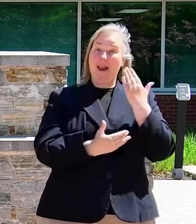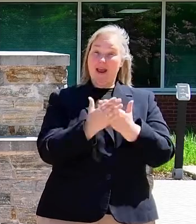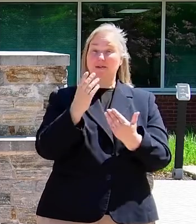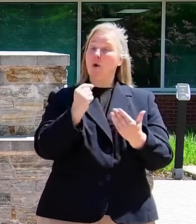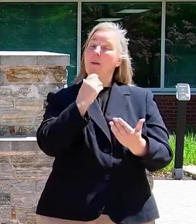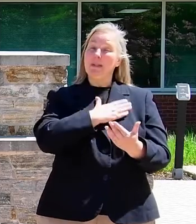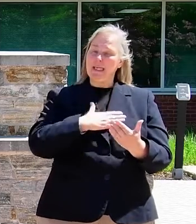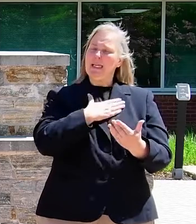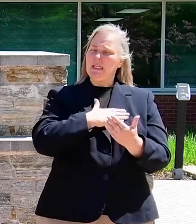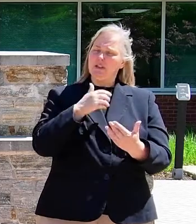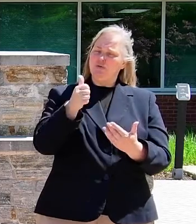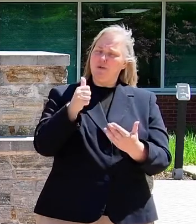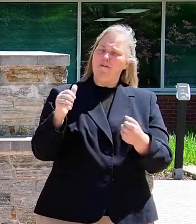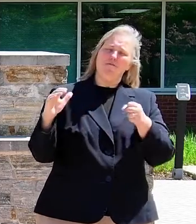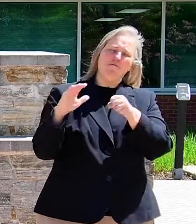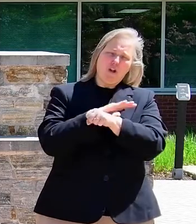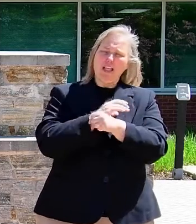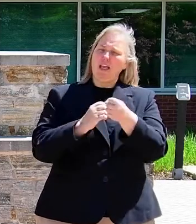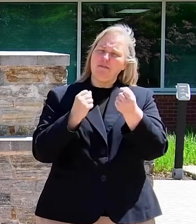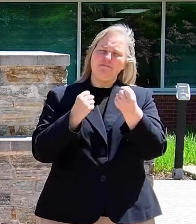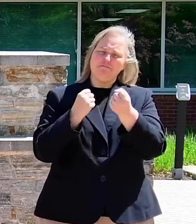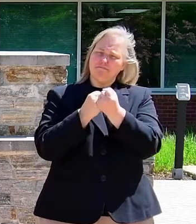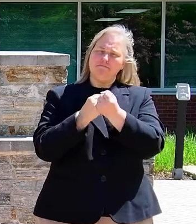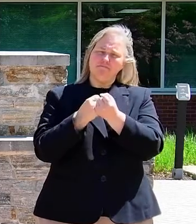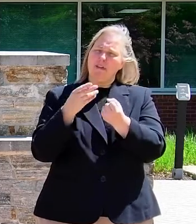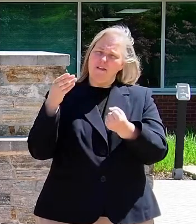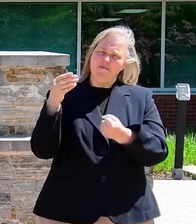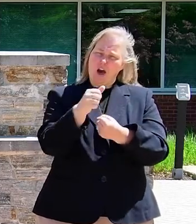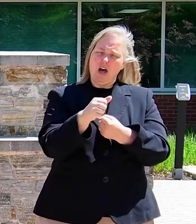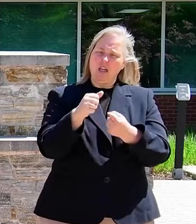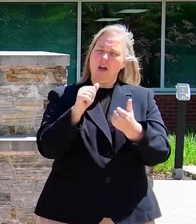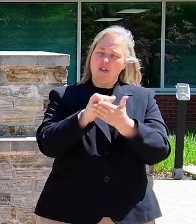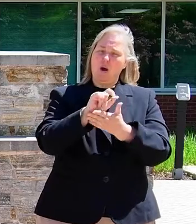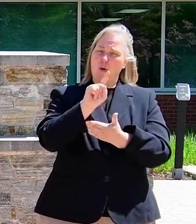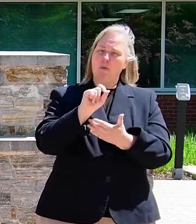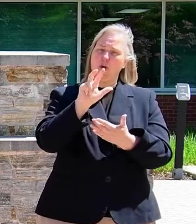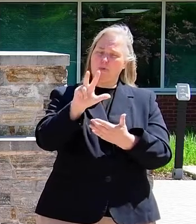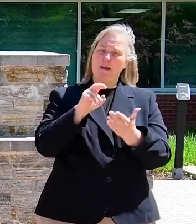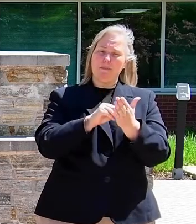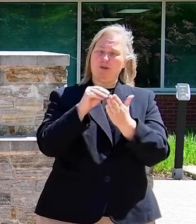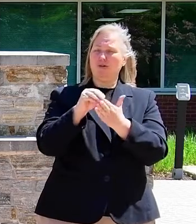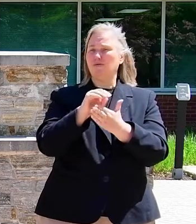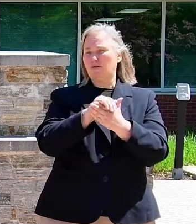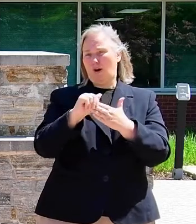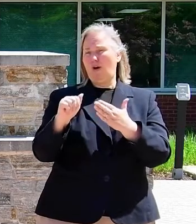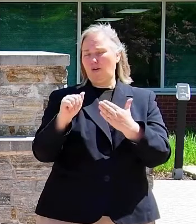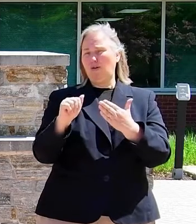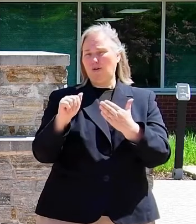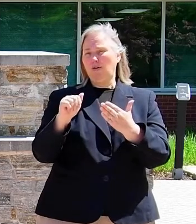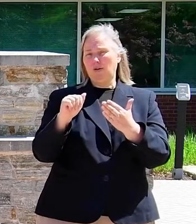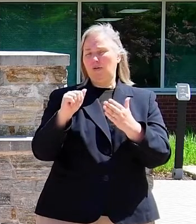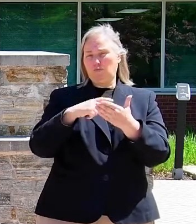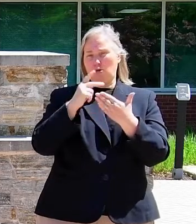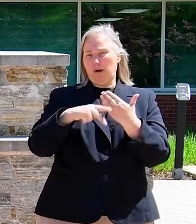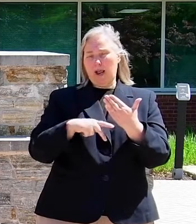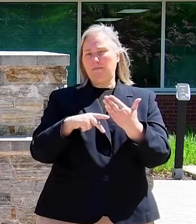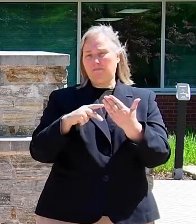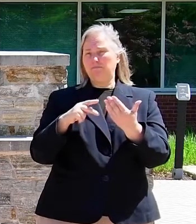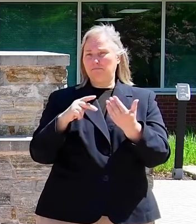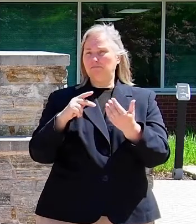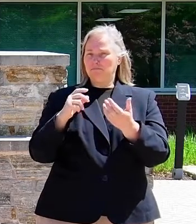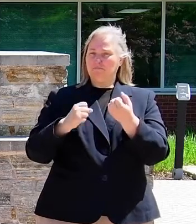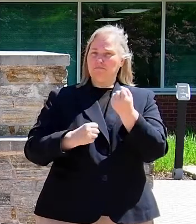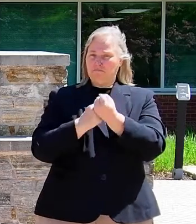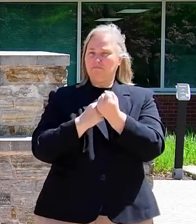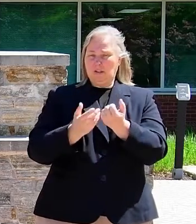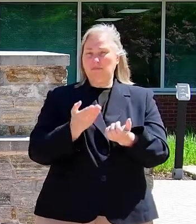please fully, fully fund this 1.3 million that has been proposed by County Executive Ball so that we can see this become